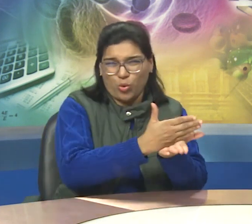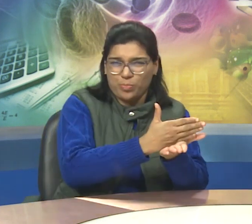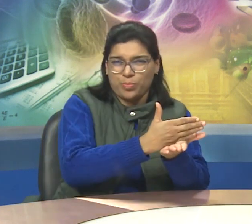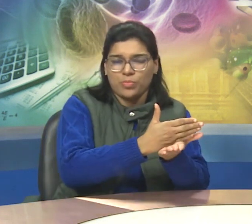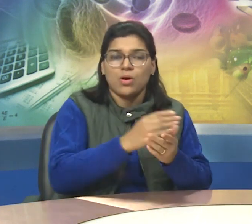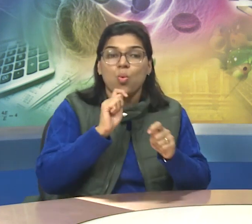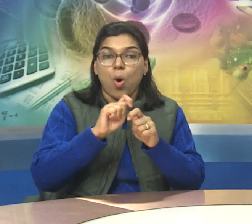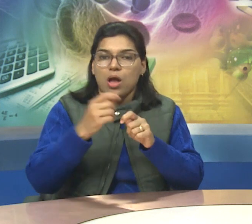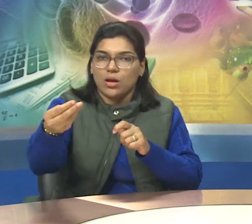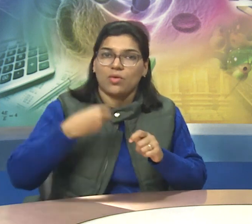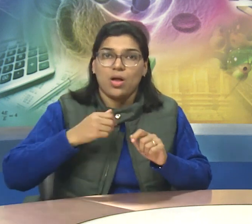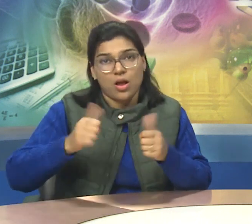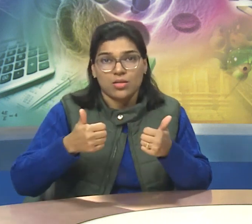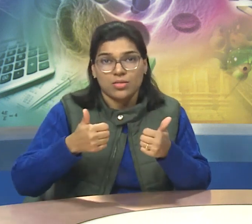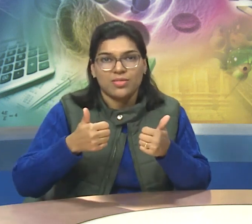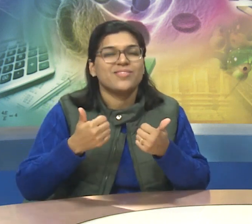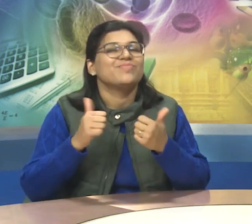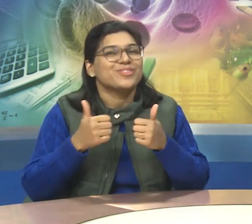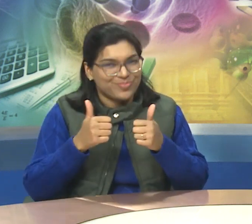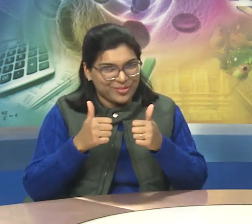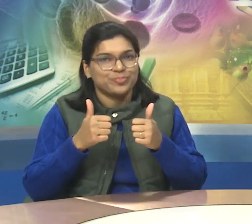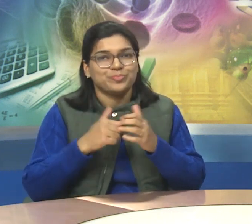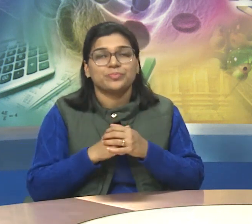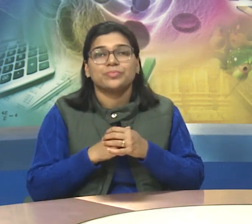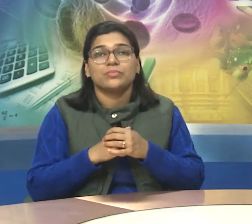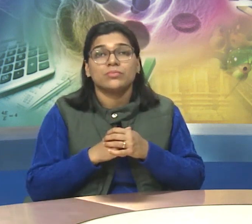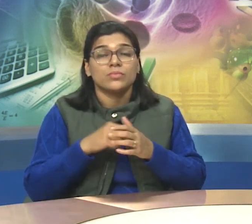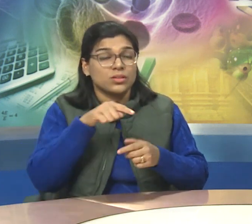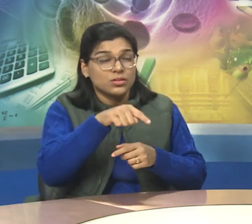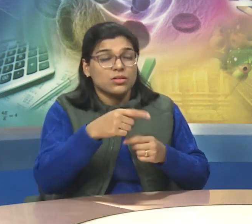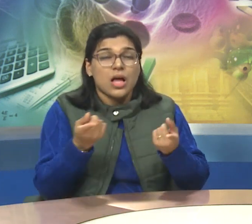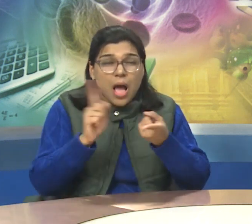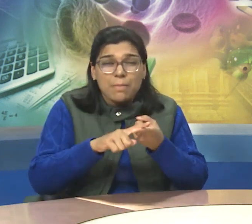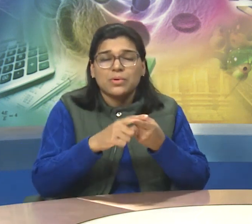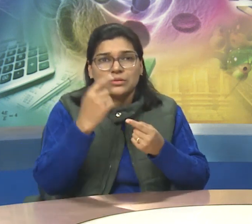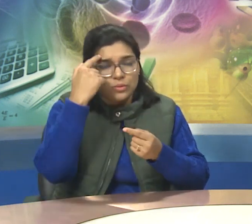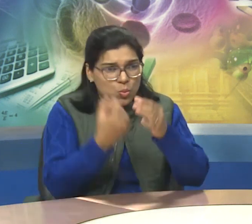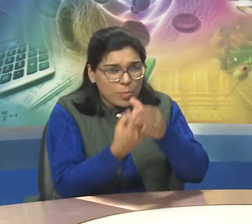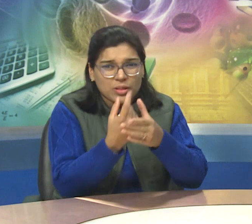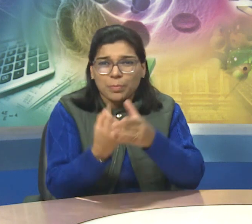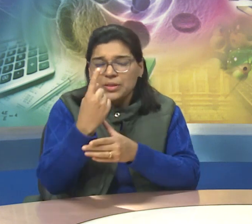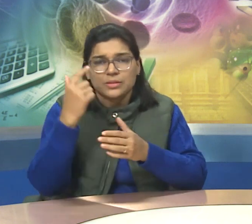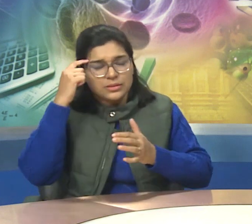But, it should not stop with that.